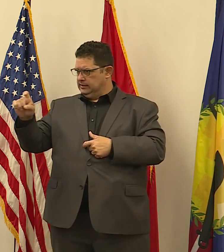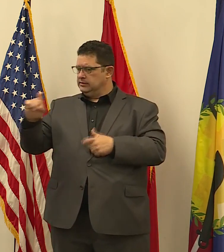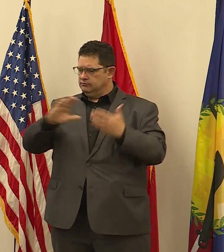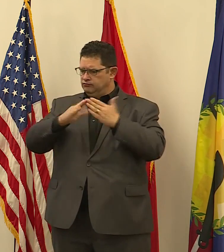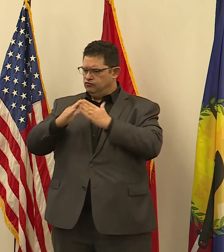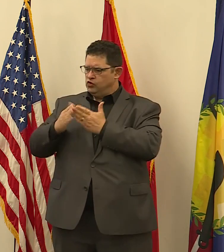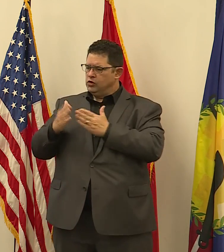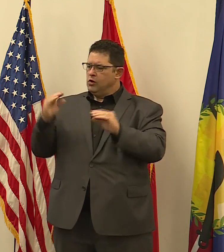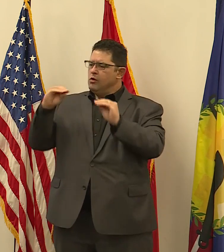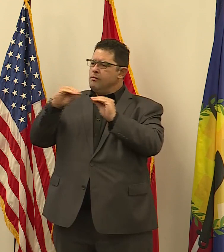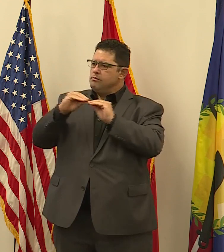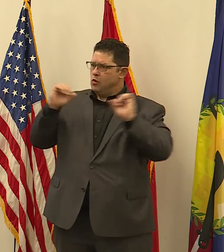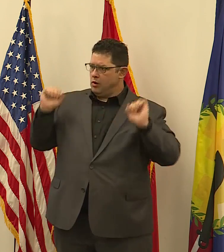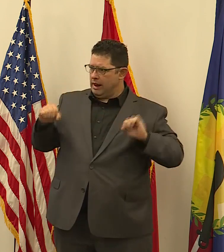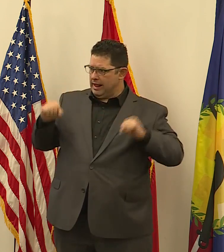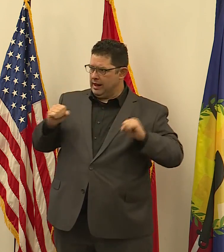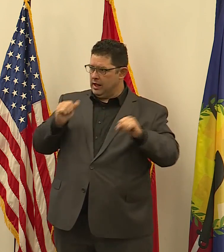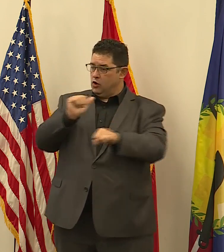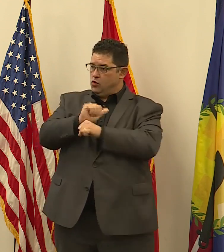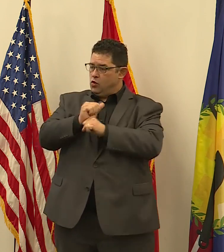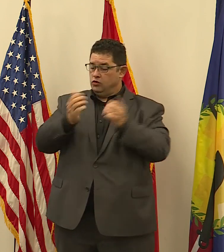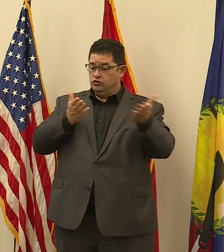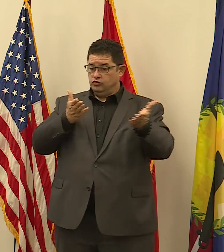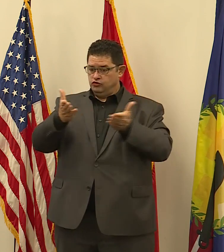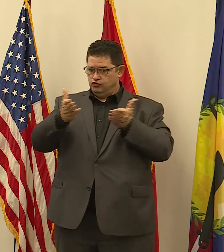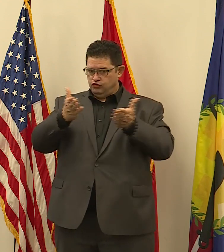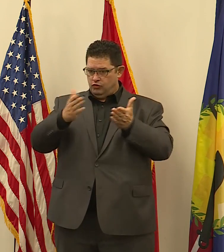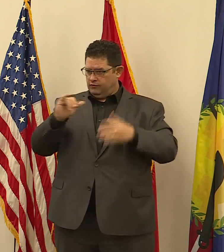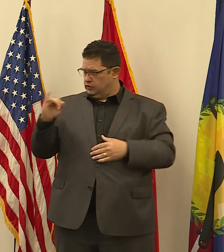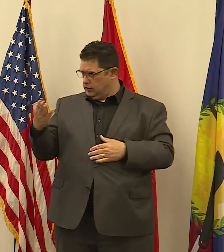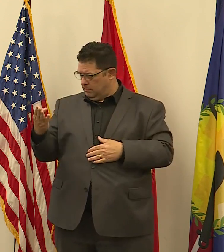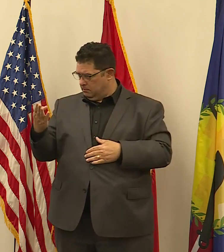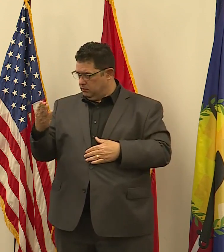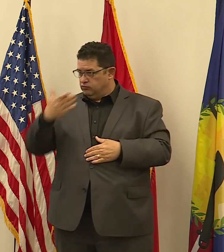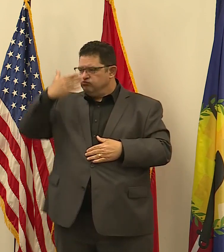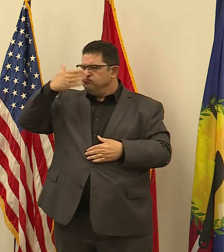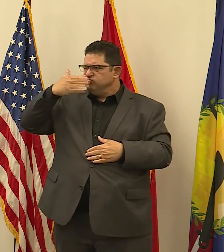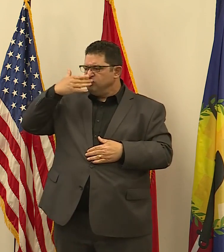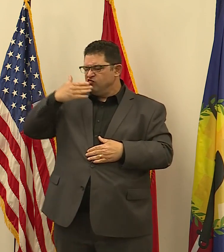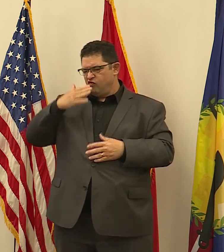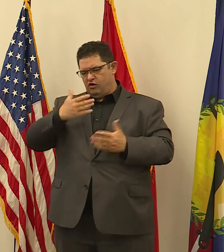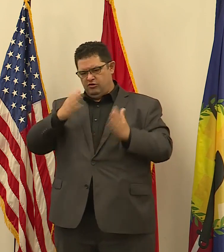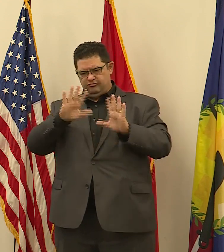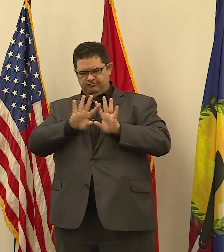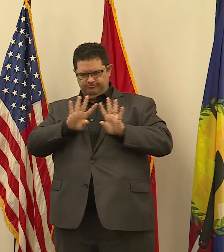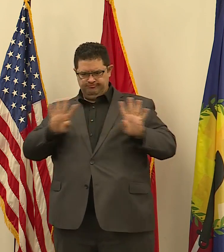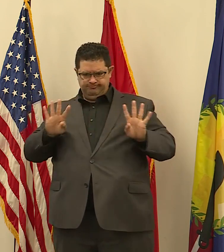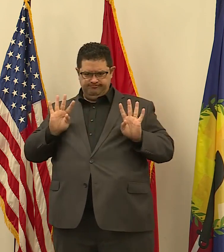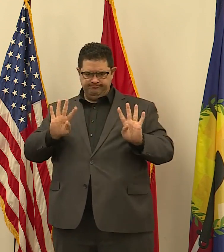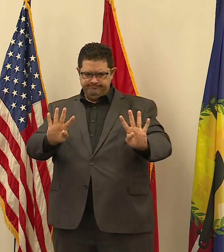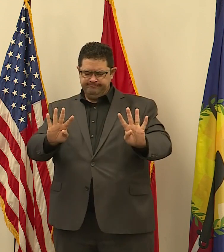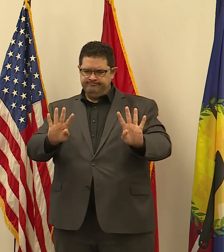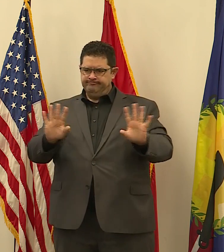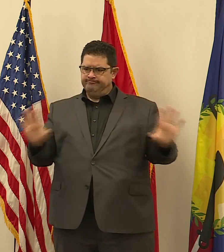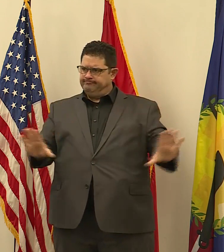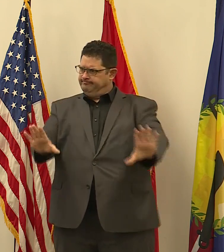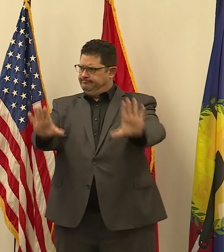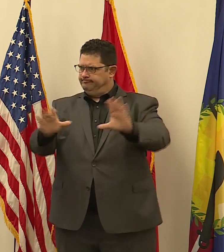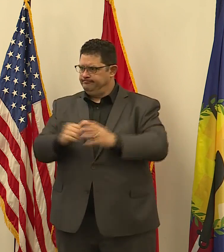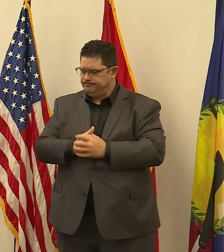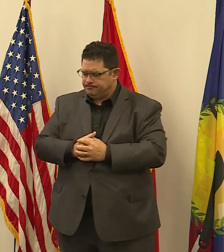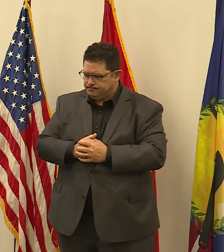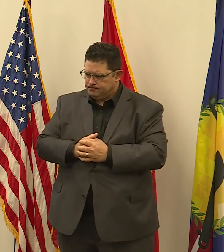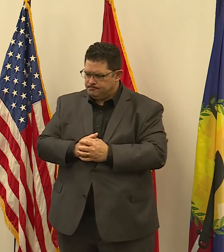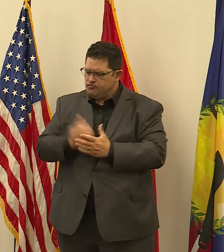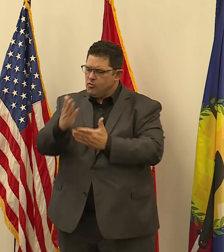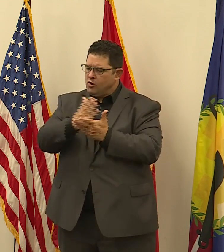likely to work in a service-related job. They're on the front lines of the COVID-19 pandemic. Some of our